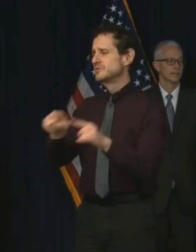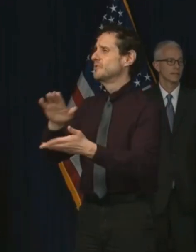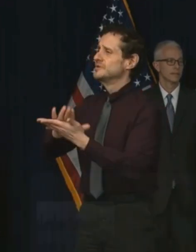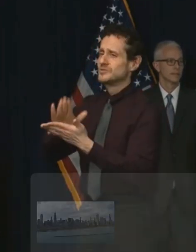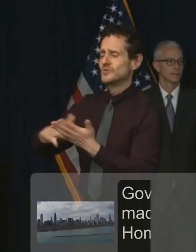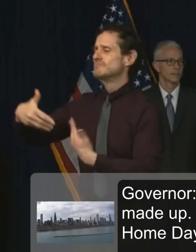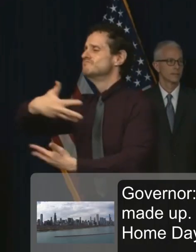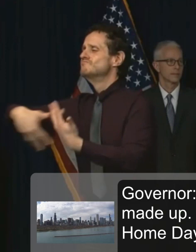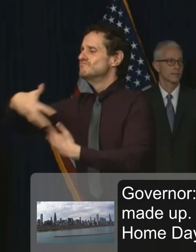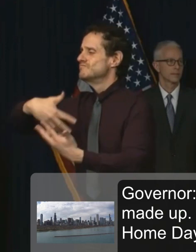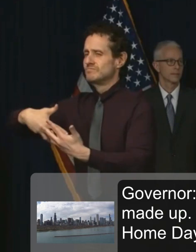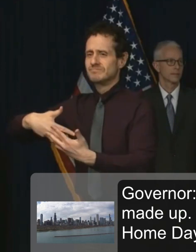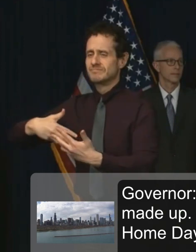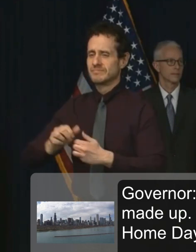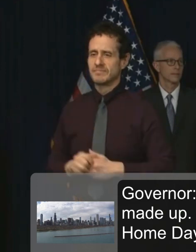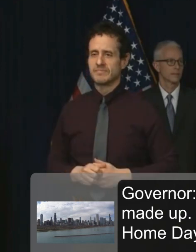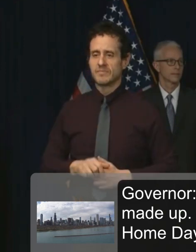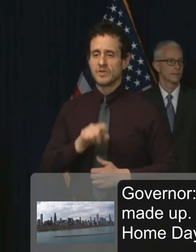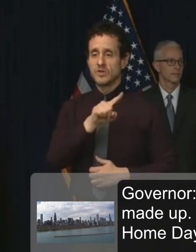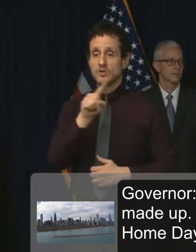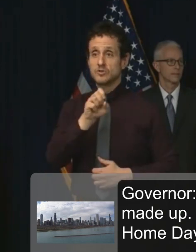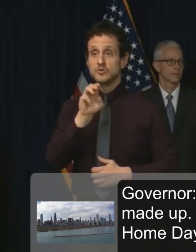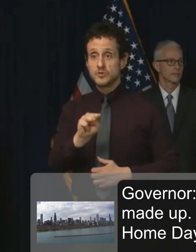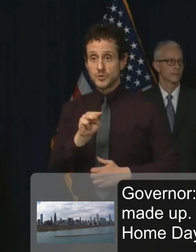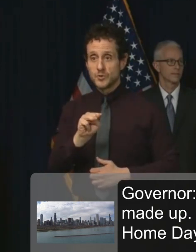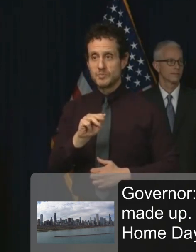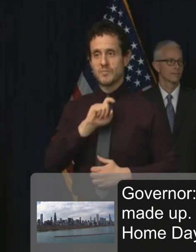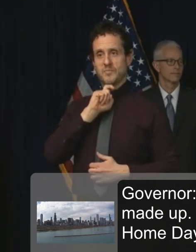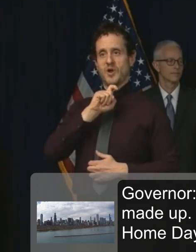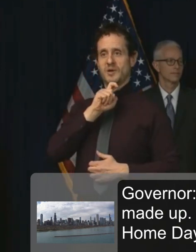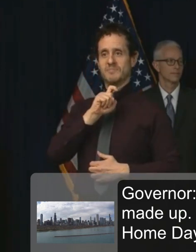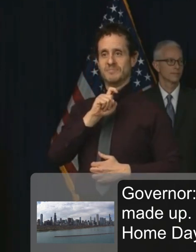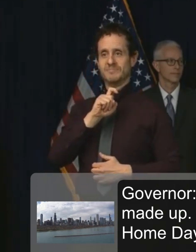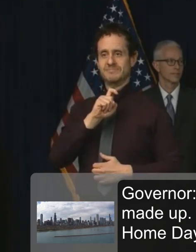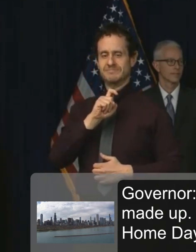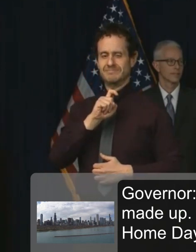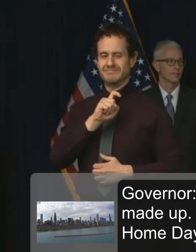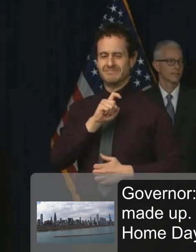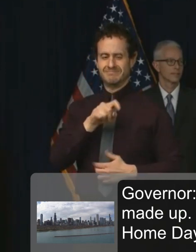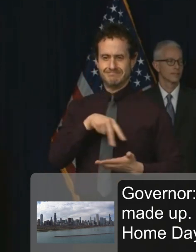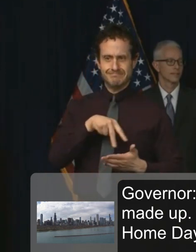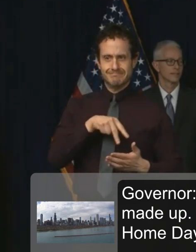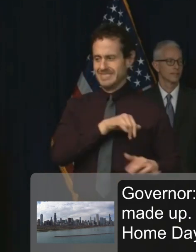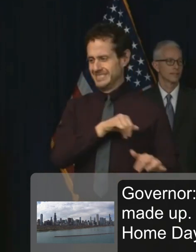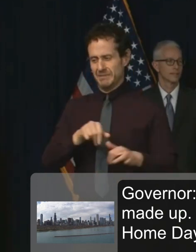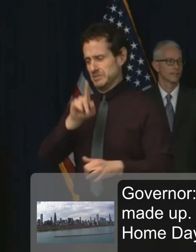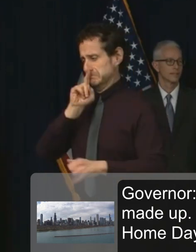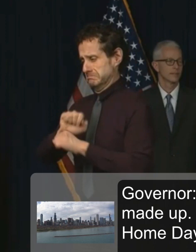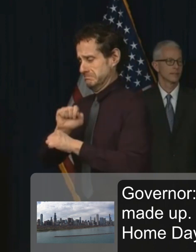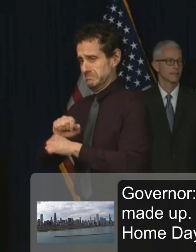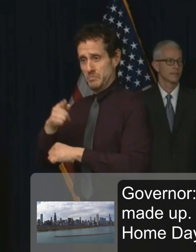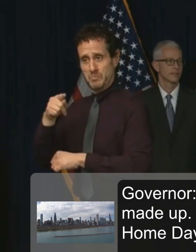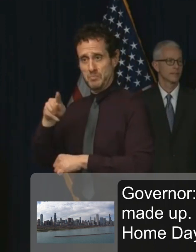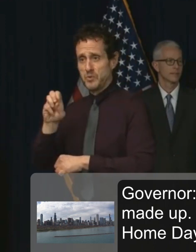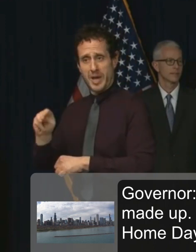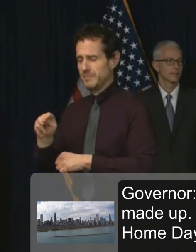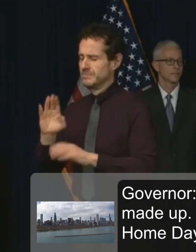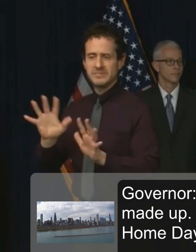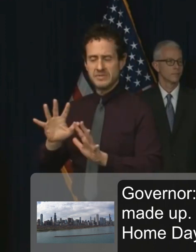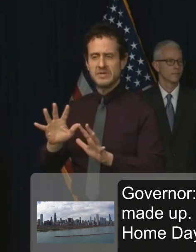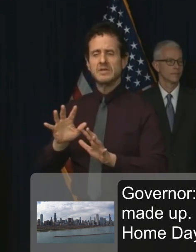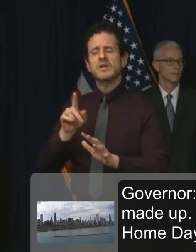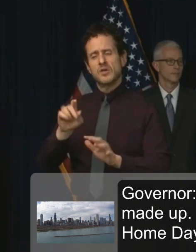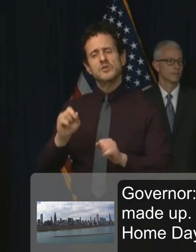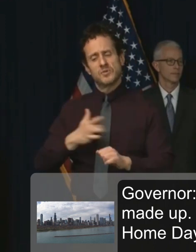And I won't try and tell you that a Zoom prom is the same as a real prom. I won't try and tell you not to be sad